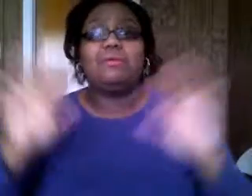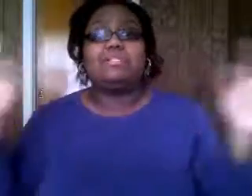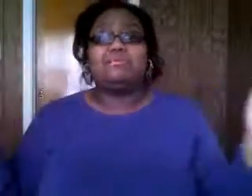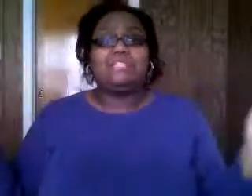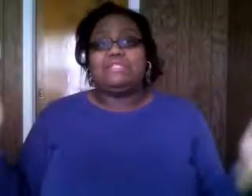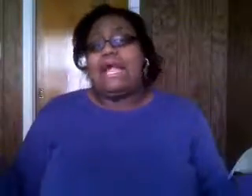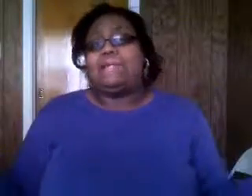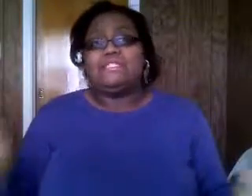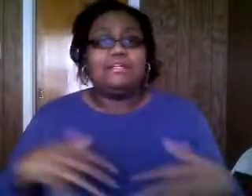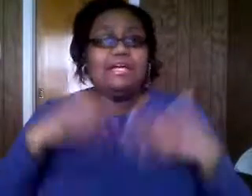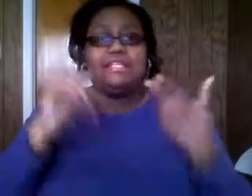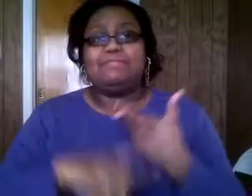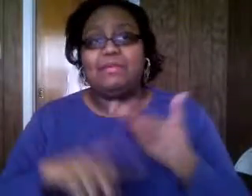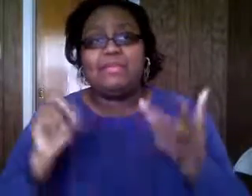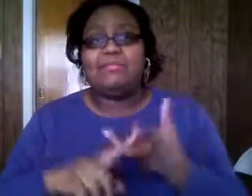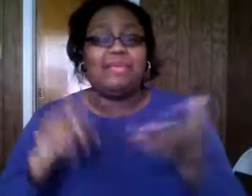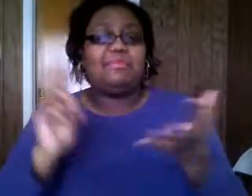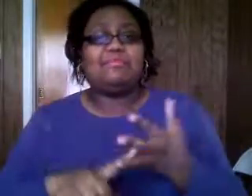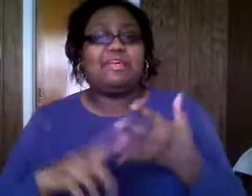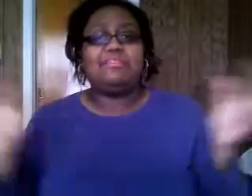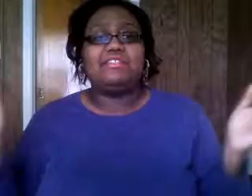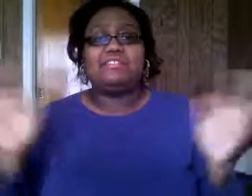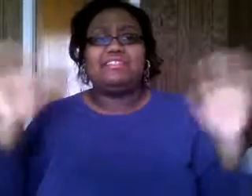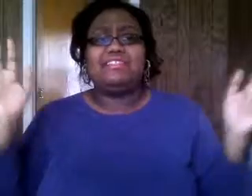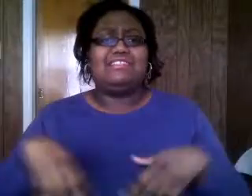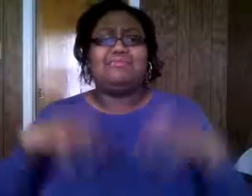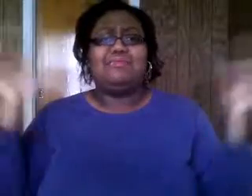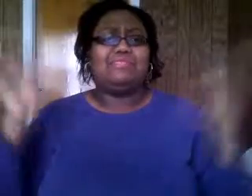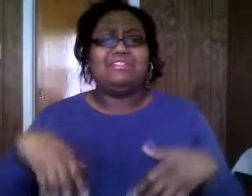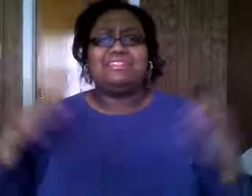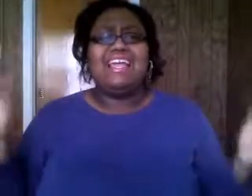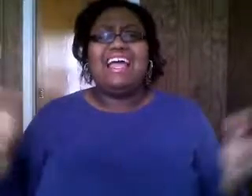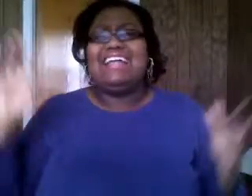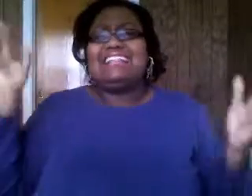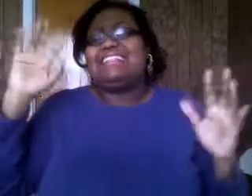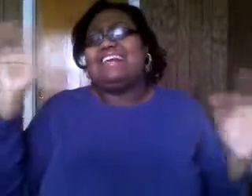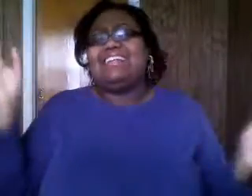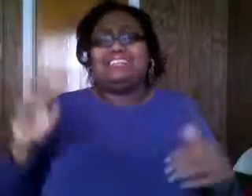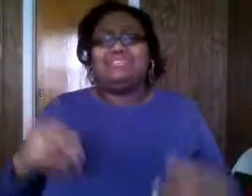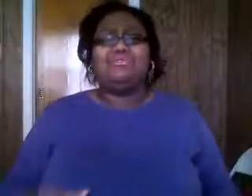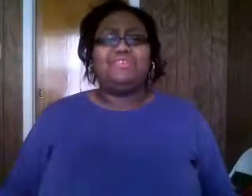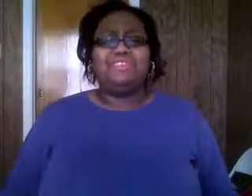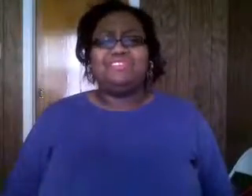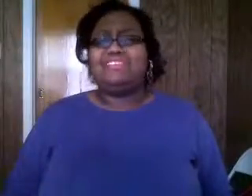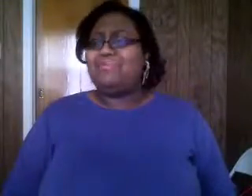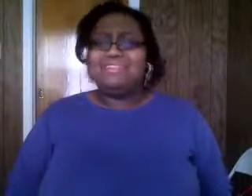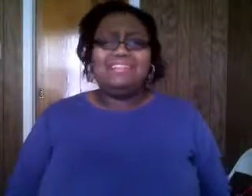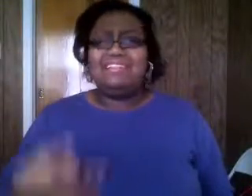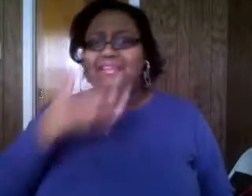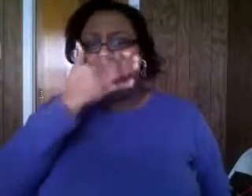wants to see what's happening to this baby that baby them babies and these people in this it's just a lot of goofiness you're like what the you